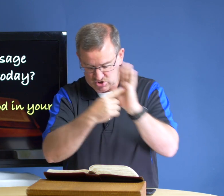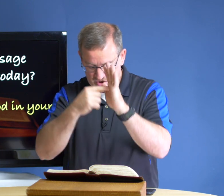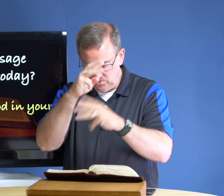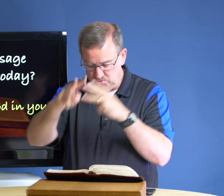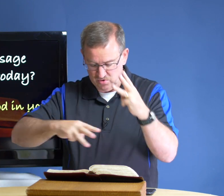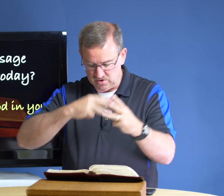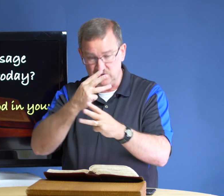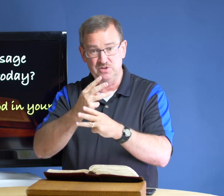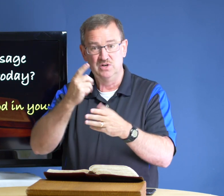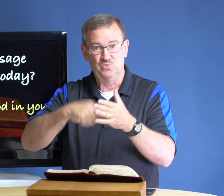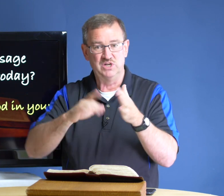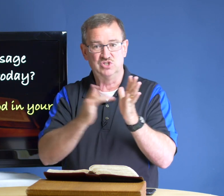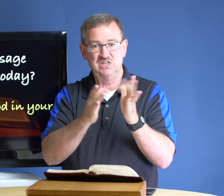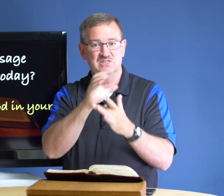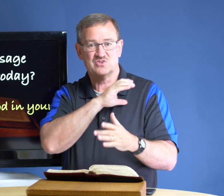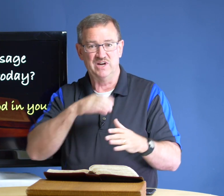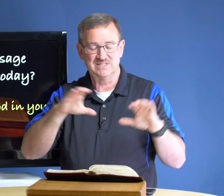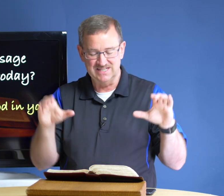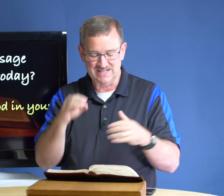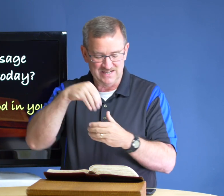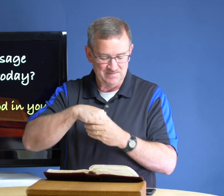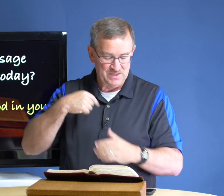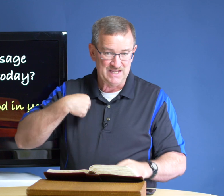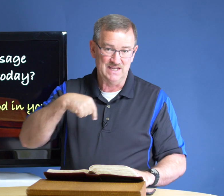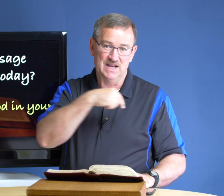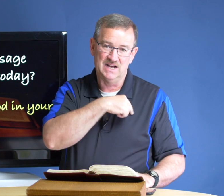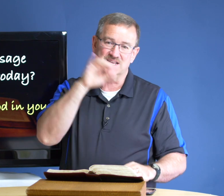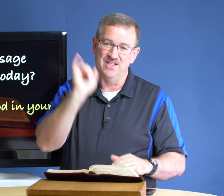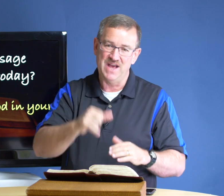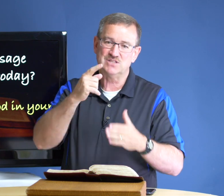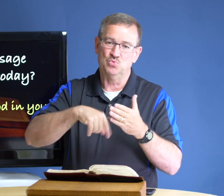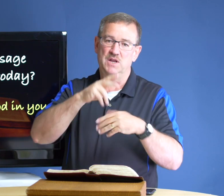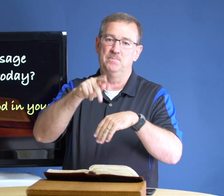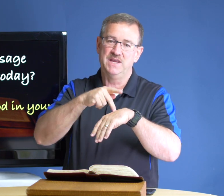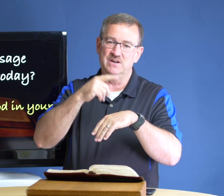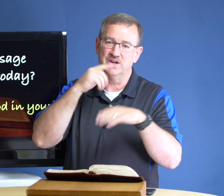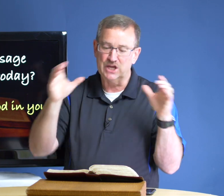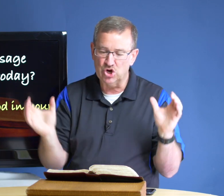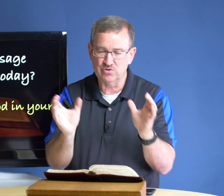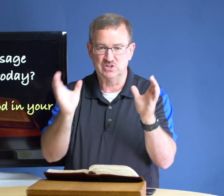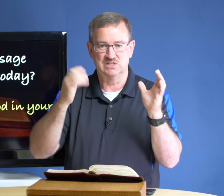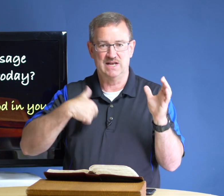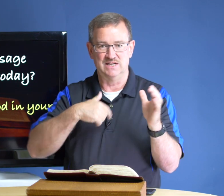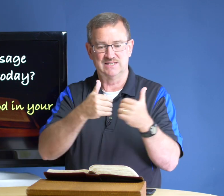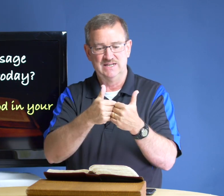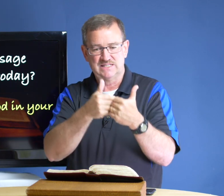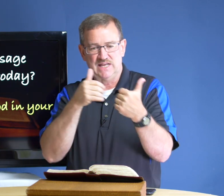show the world what jesus christ has done in us and that's what peter encourages us set